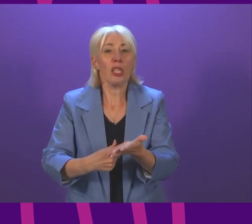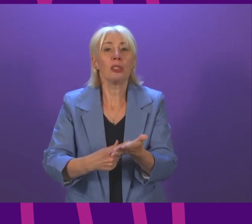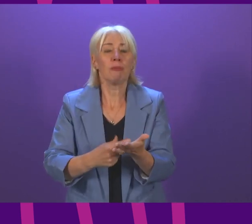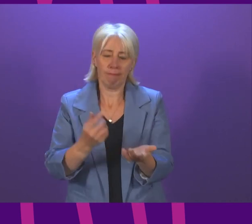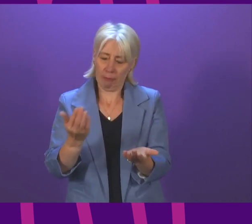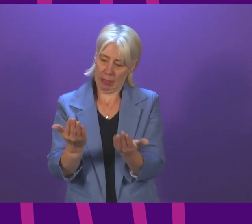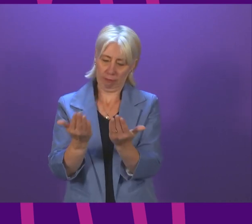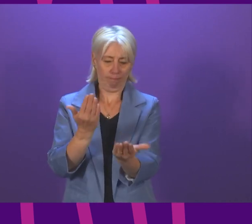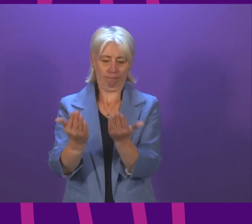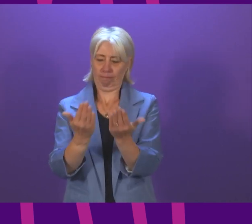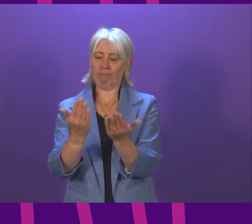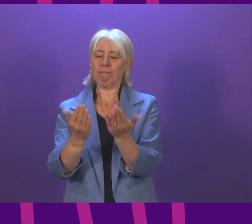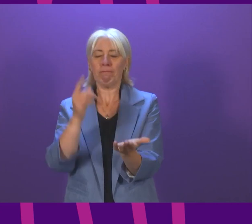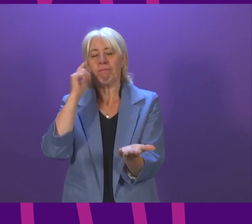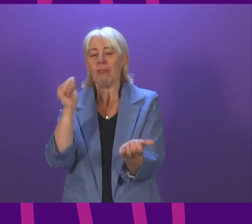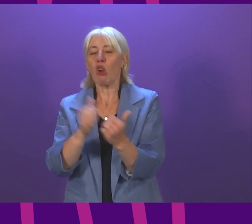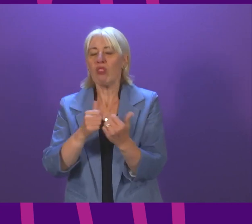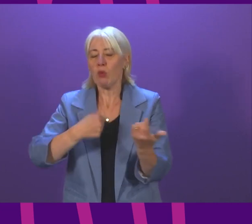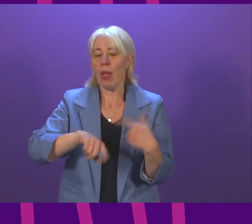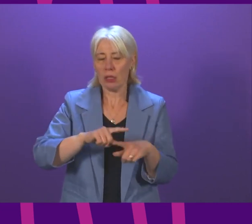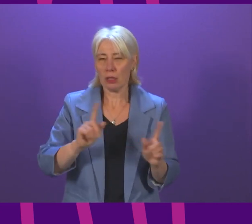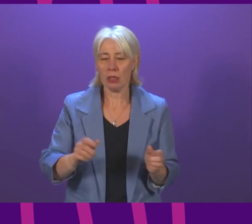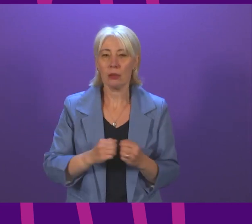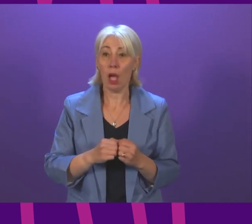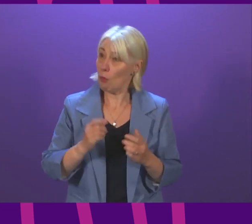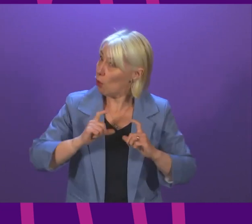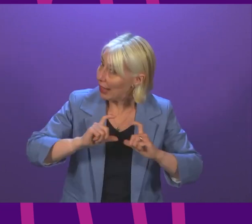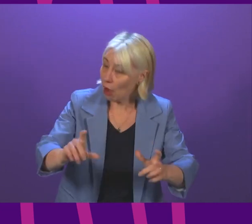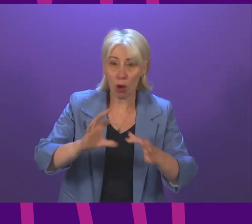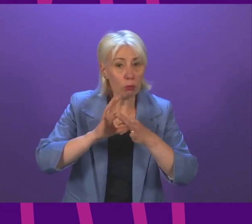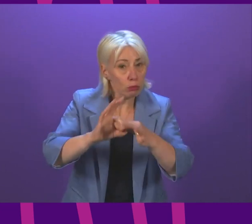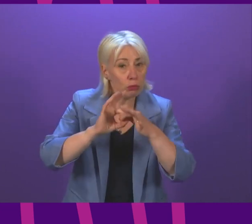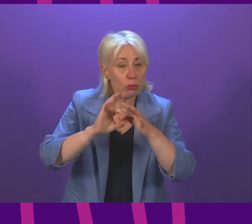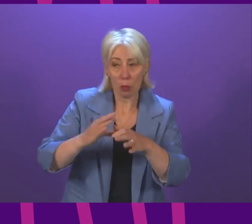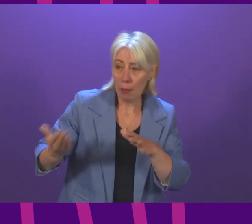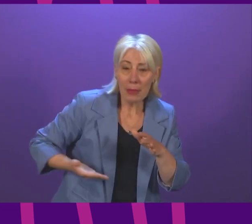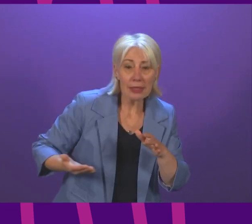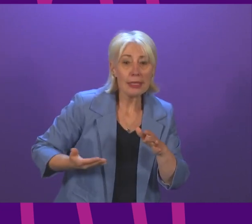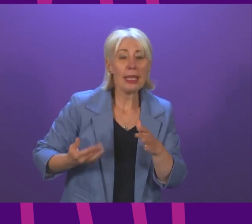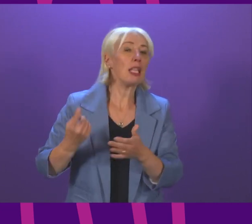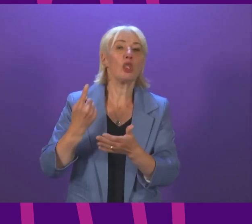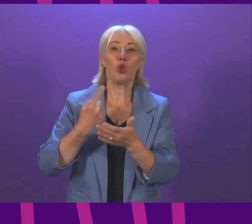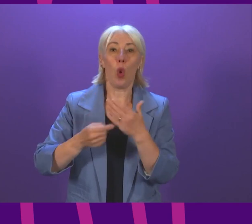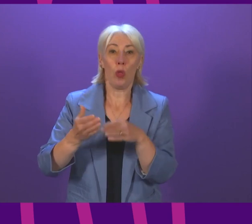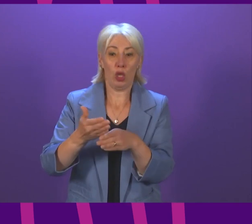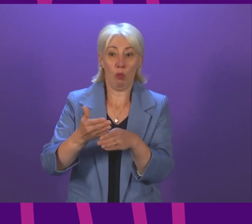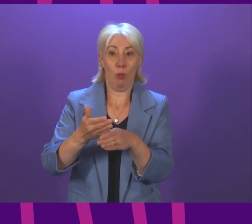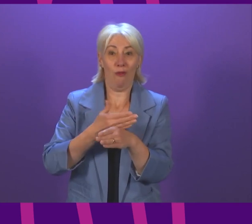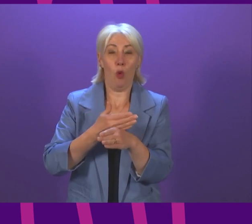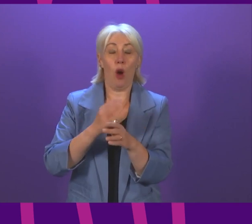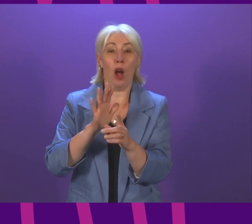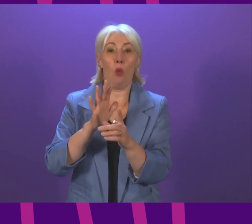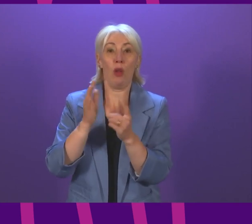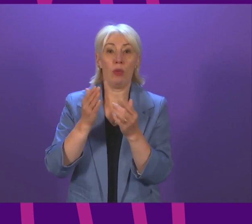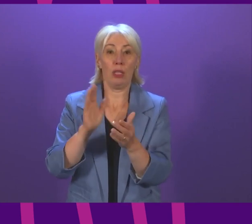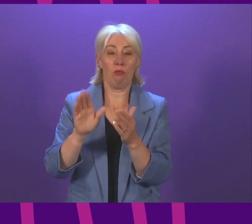and the way in which the government has gone about this. We will continue to engage with business, not just in the run-up to the enforcement of